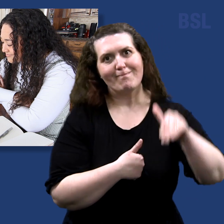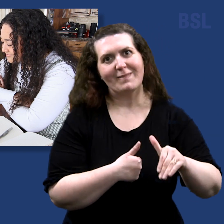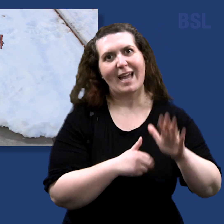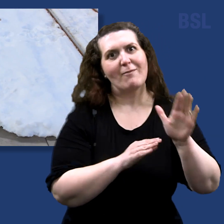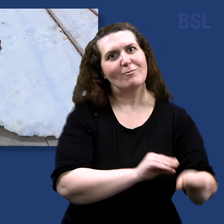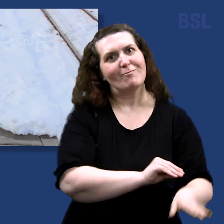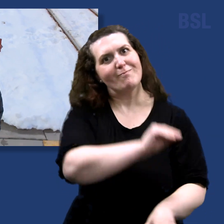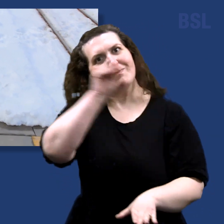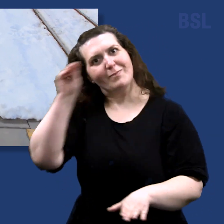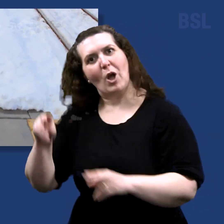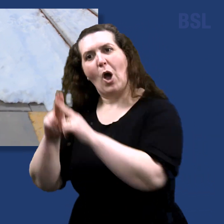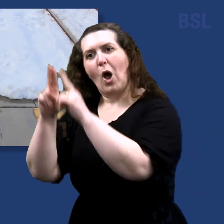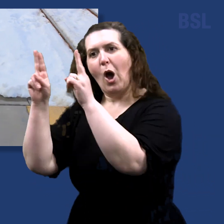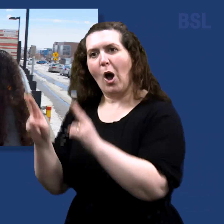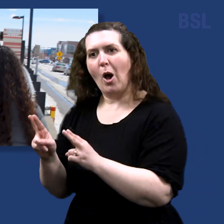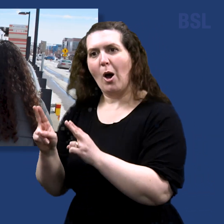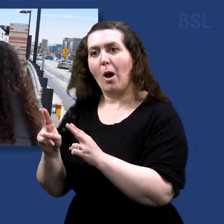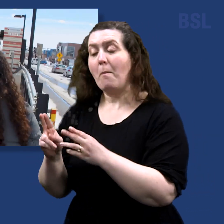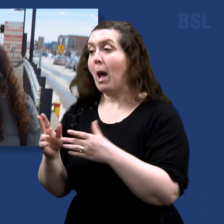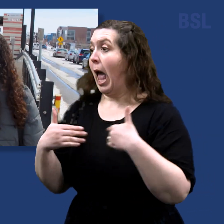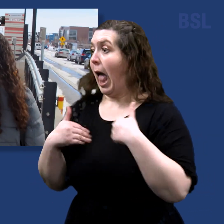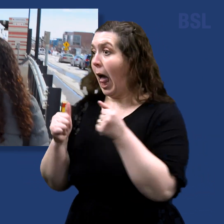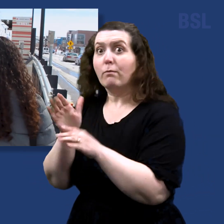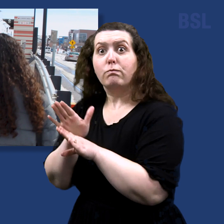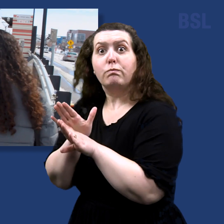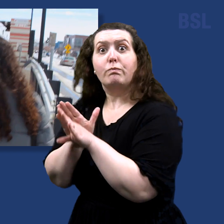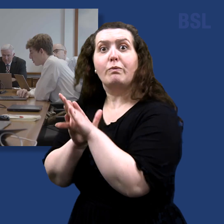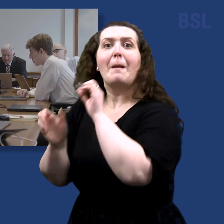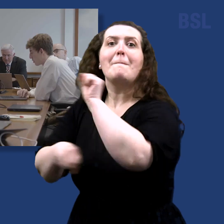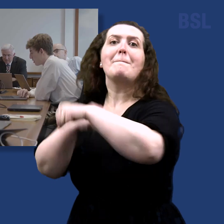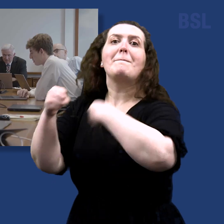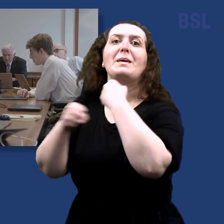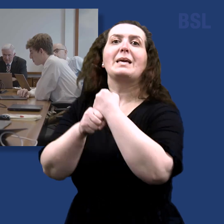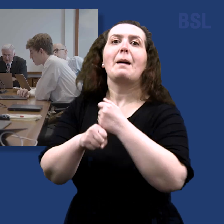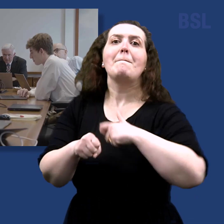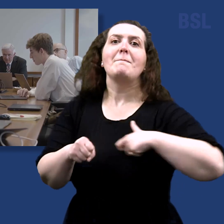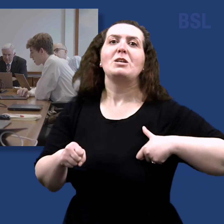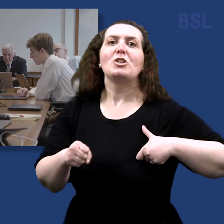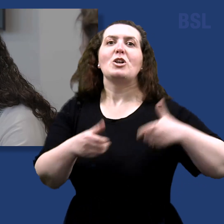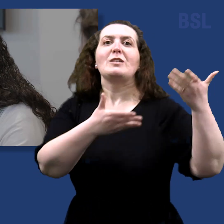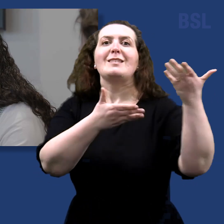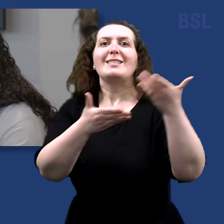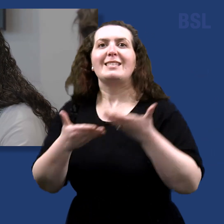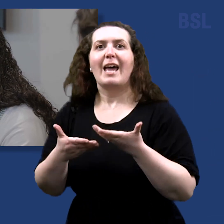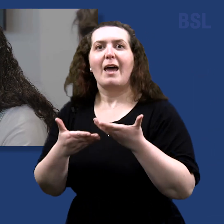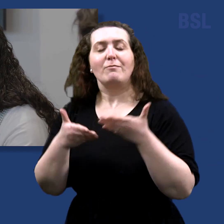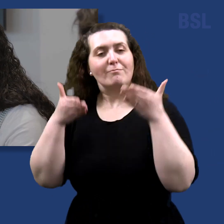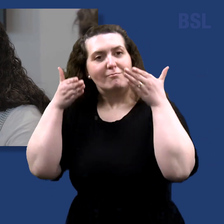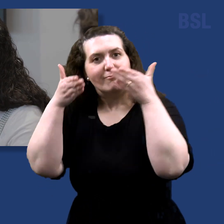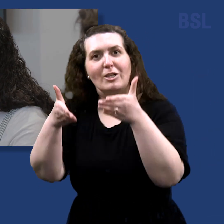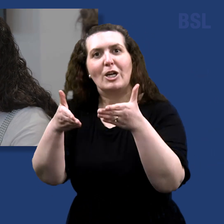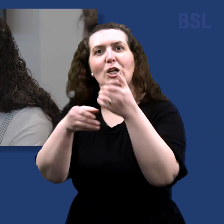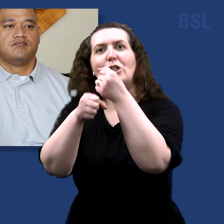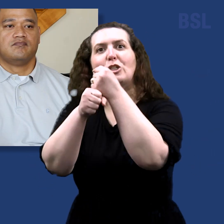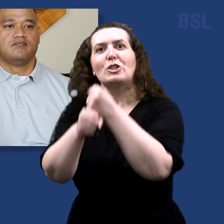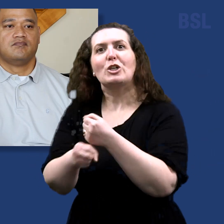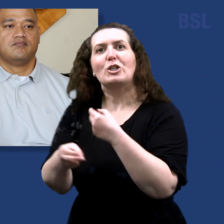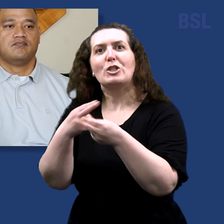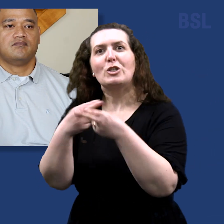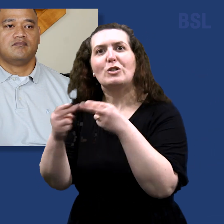Utah. With improved health, she is a service missionary helping the newsroom team in the church communication department. We actually didn't know what